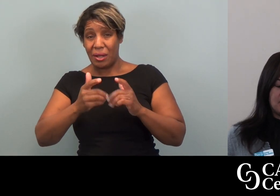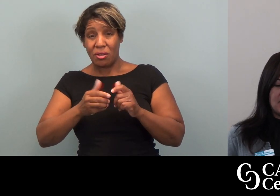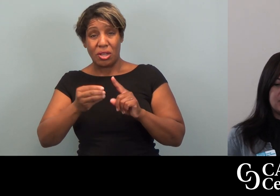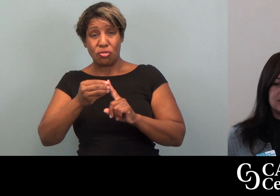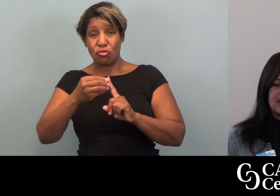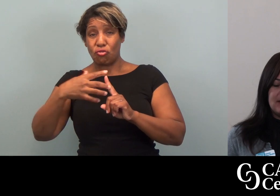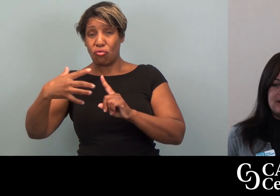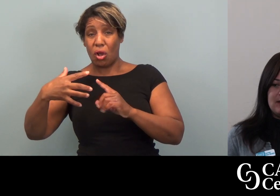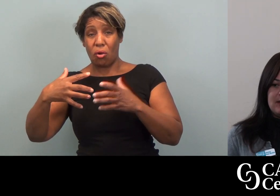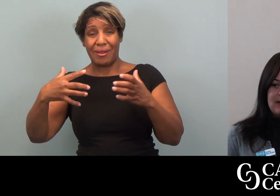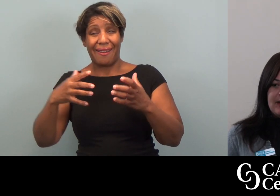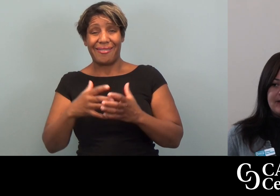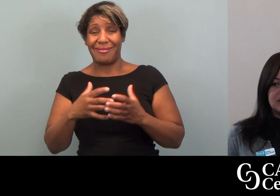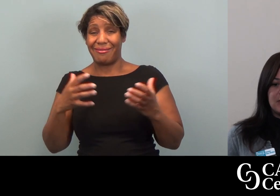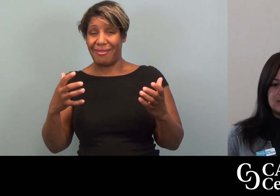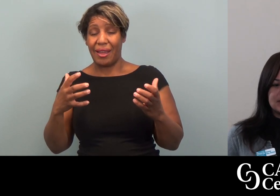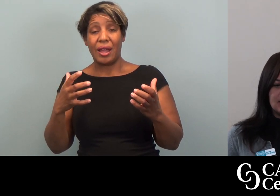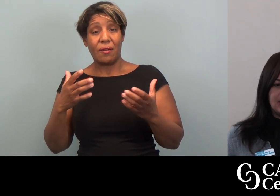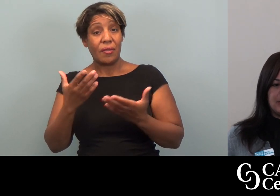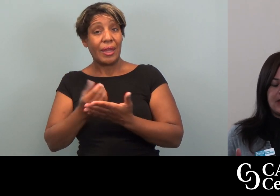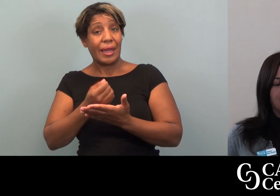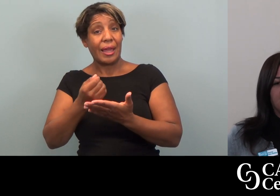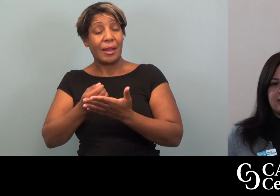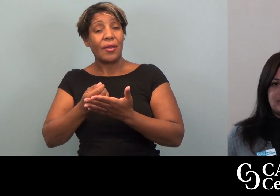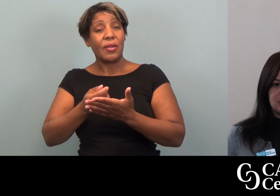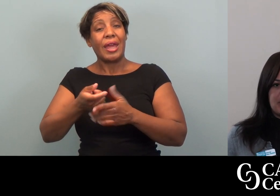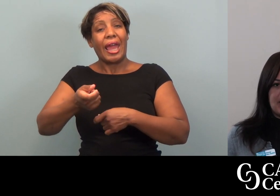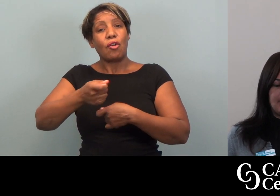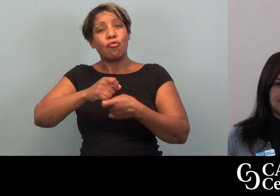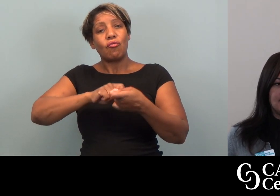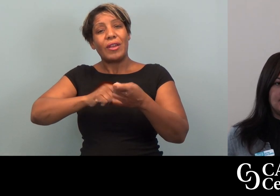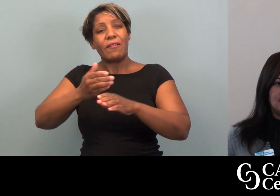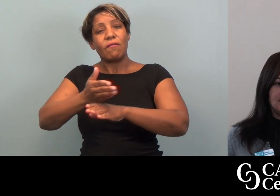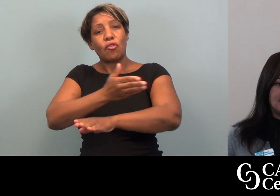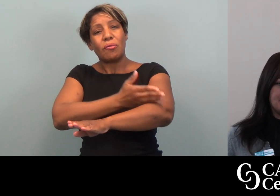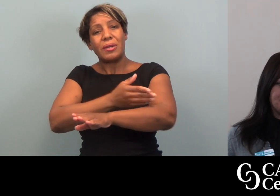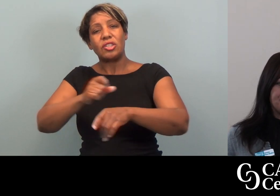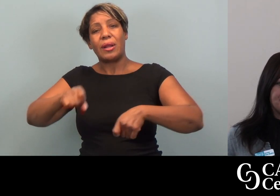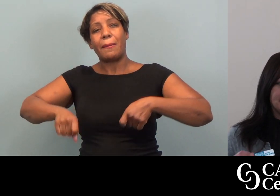grown exponentially. And these folks, you know, they get a refurbished bike.